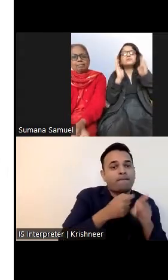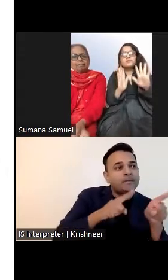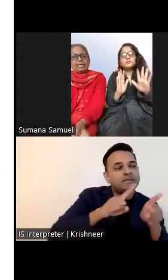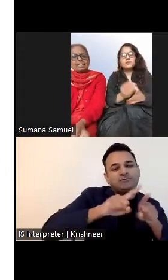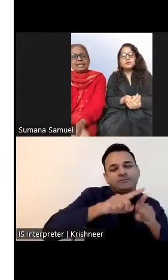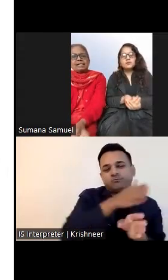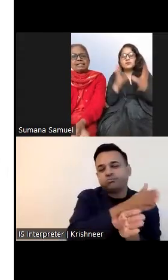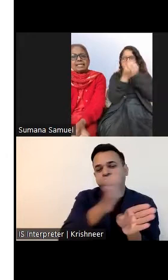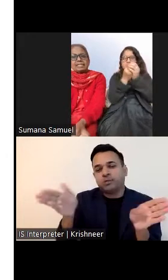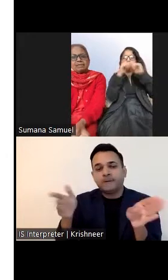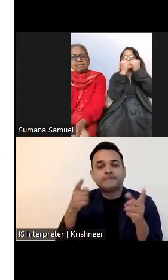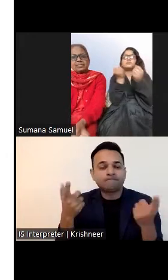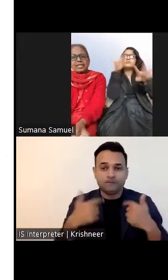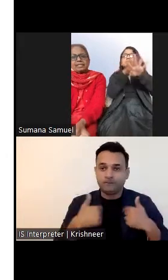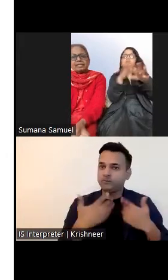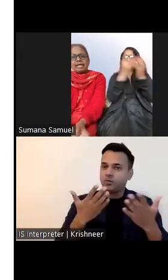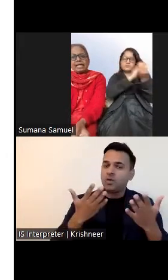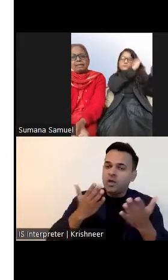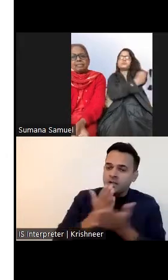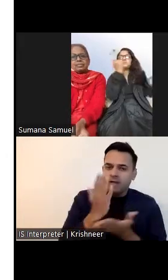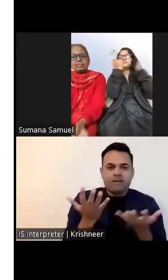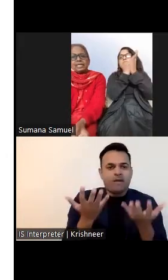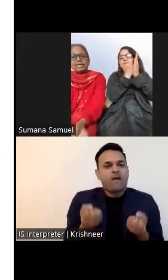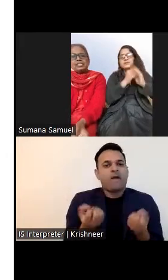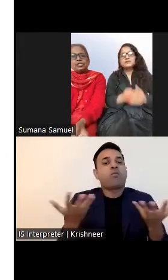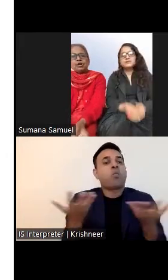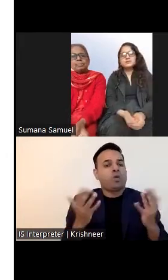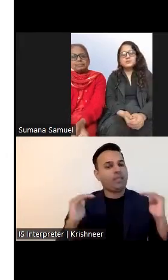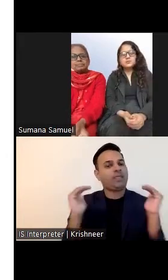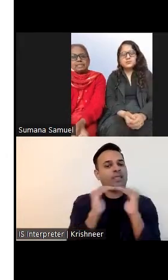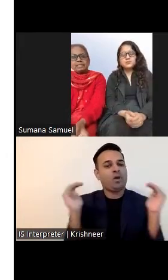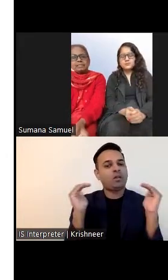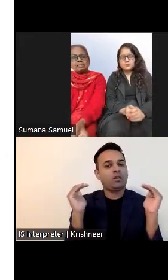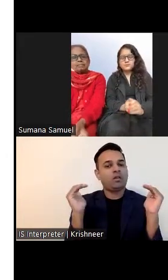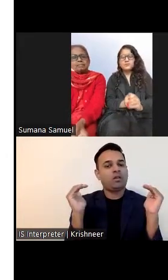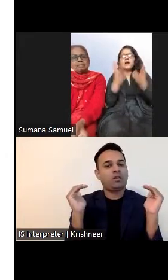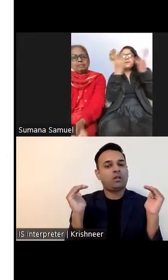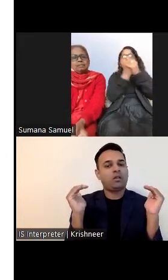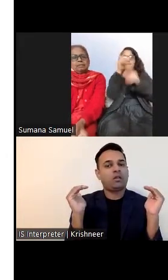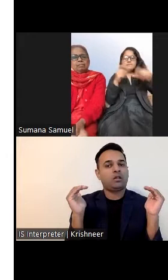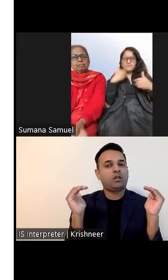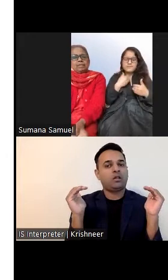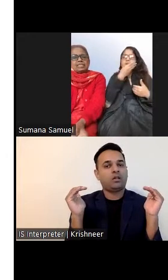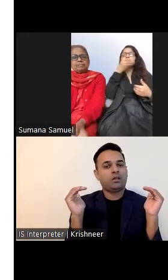Please recognize our strengths and help us to gain job experience. Please be